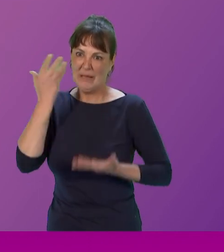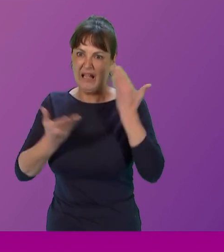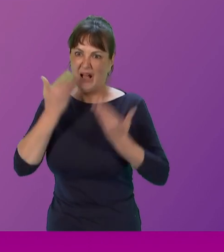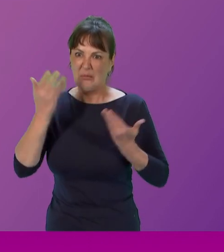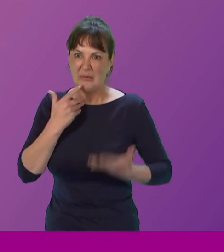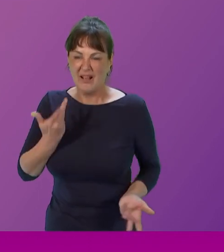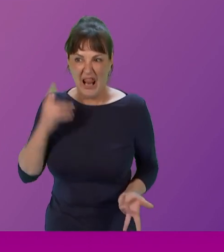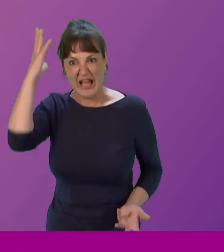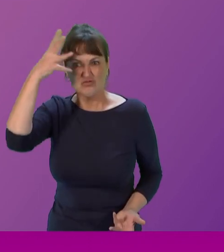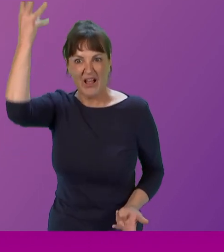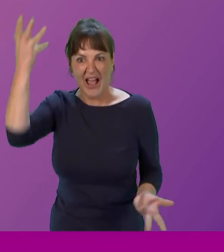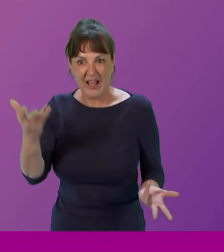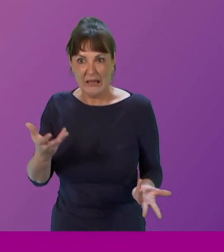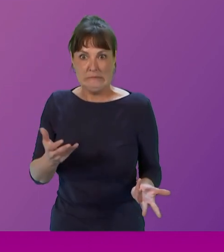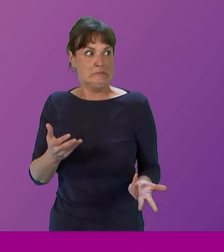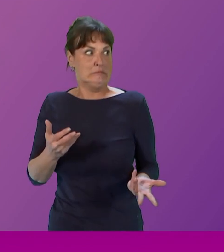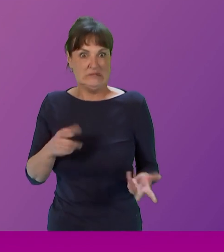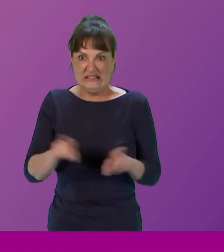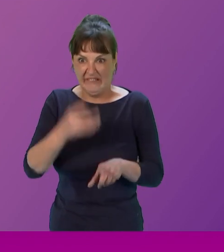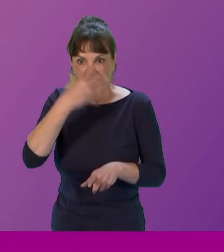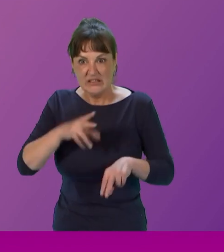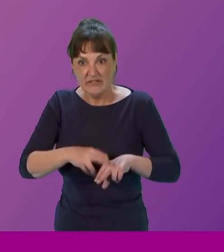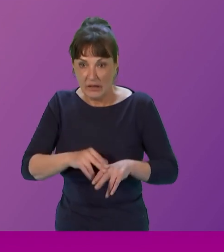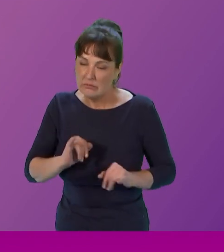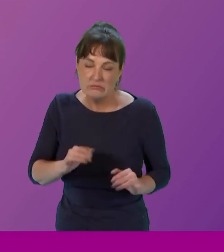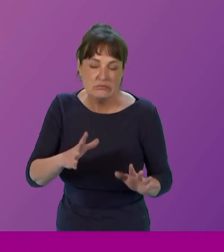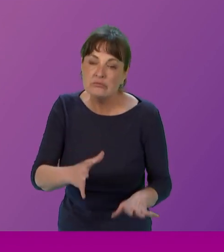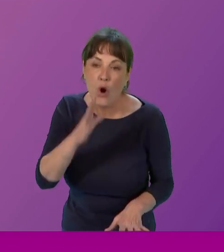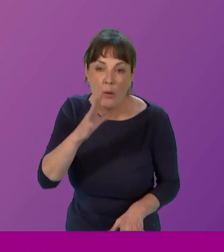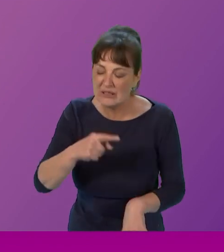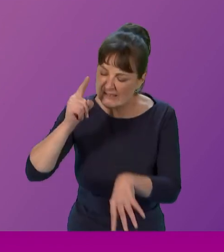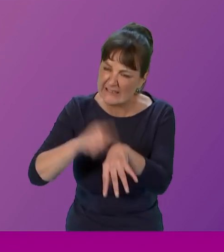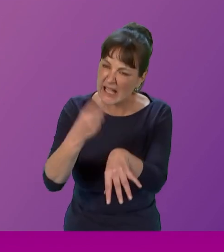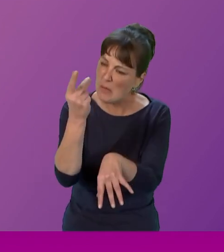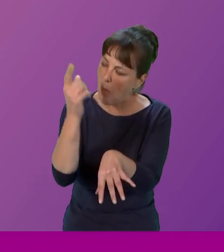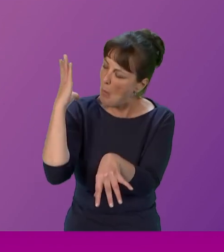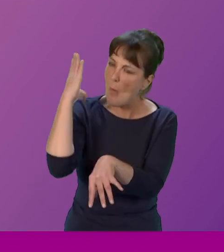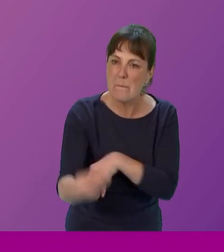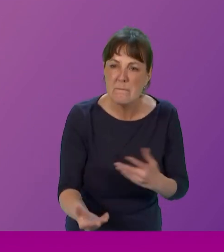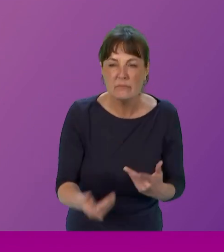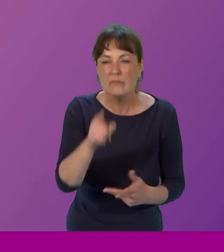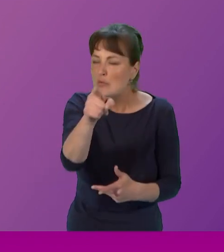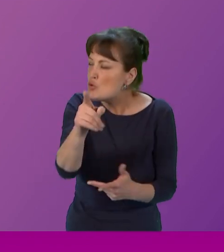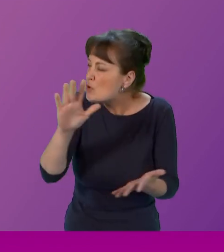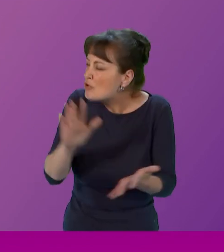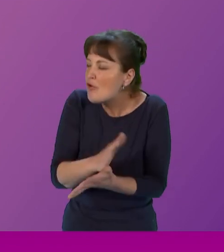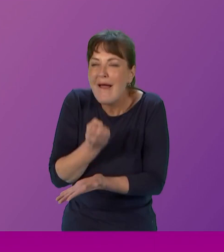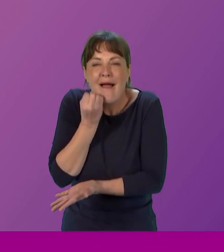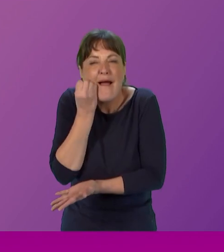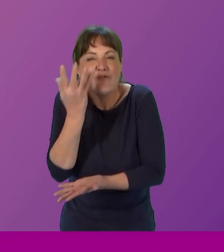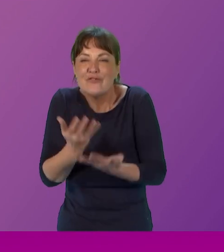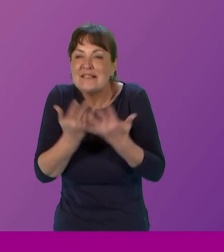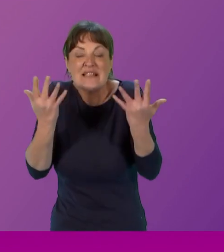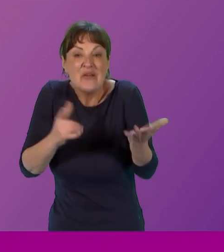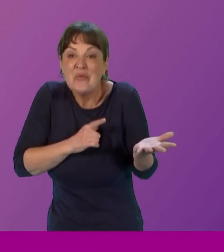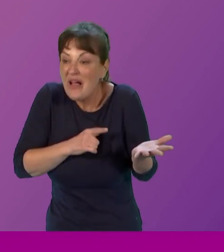It goes like that. Enjoy every minute, right? Enjoy every single minute. Because you'll only be, what, in your 30s or something like that?